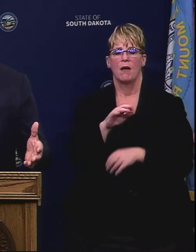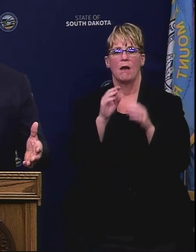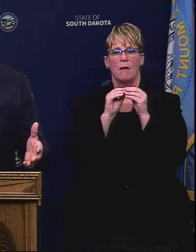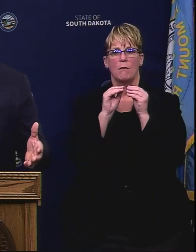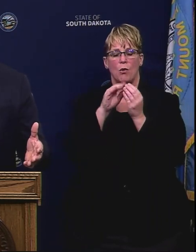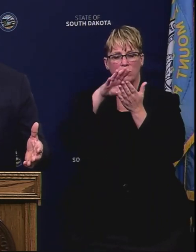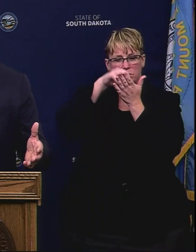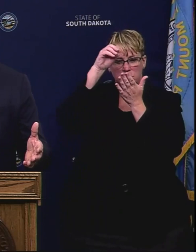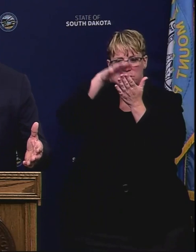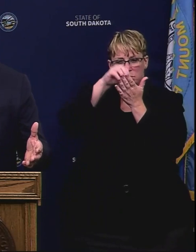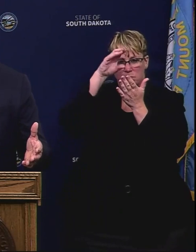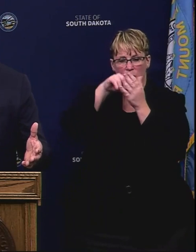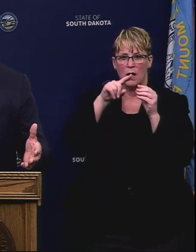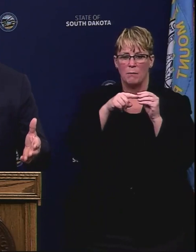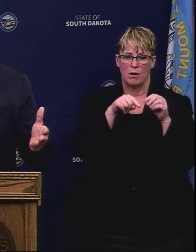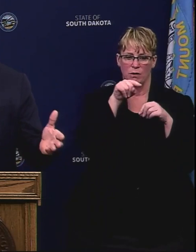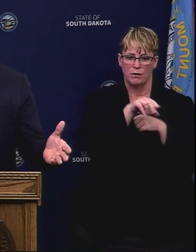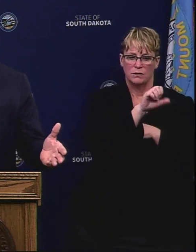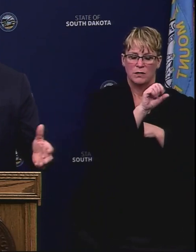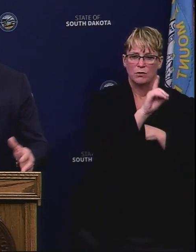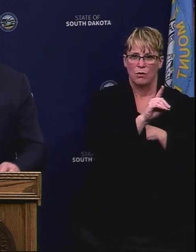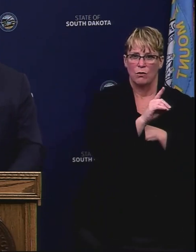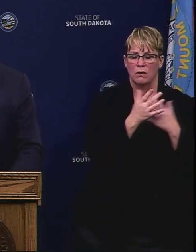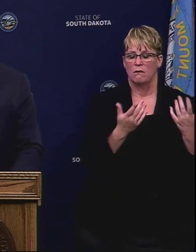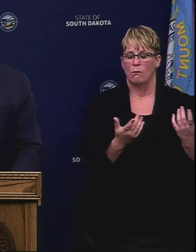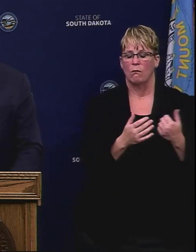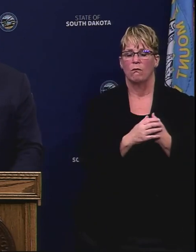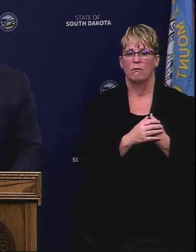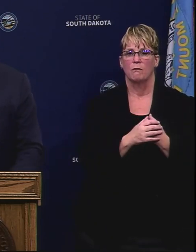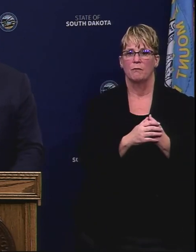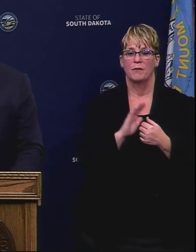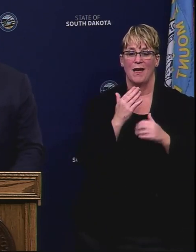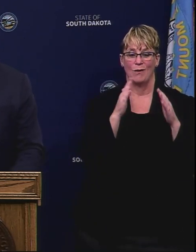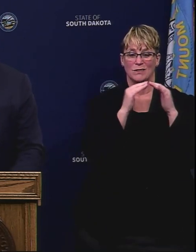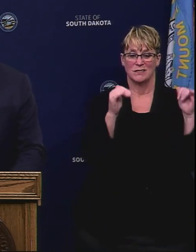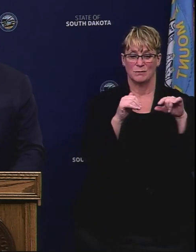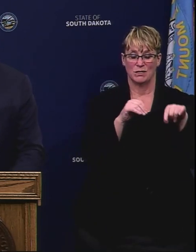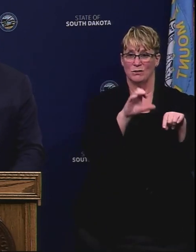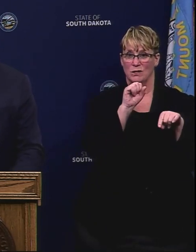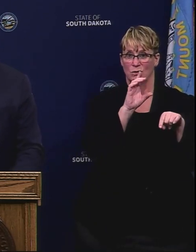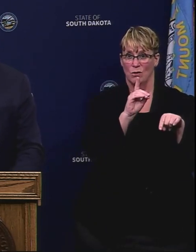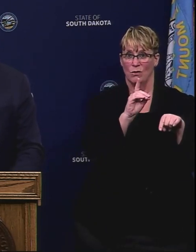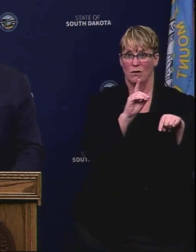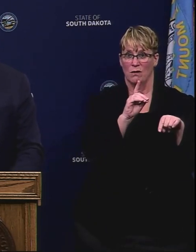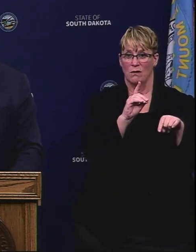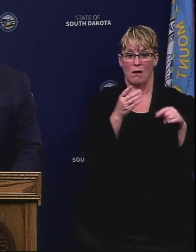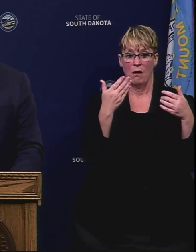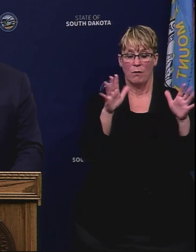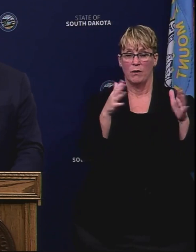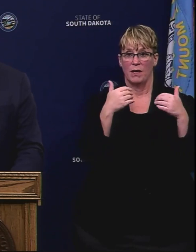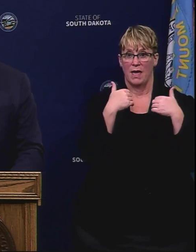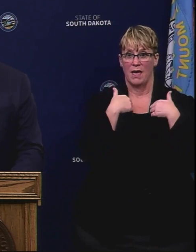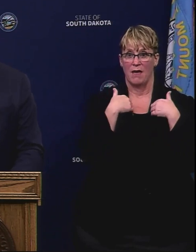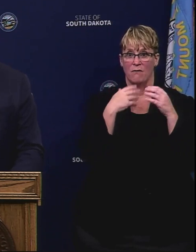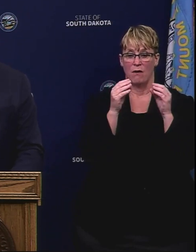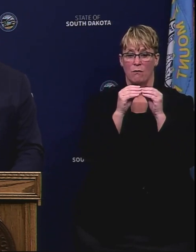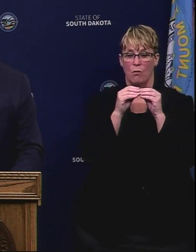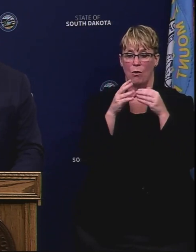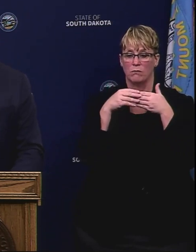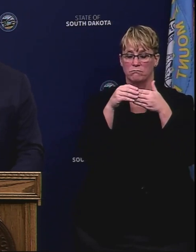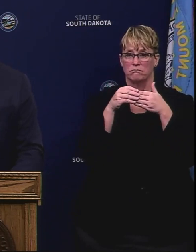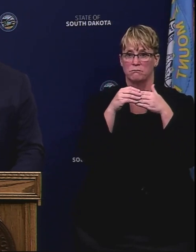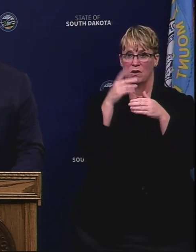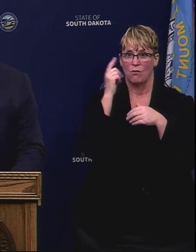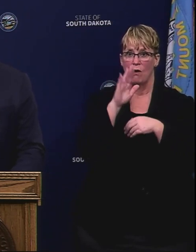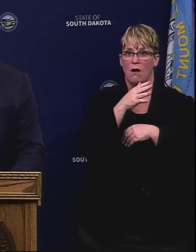educated about our current system in South Dakota and the fact of the matter is our system in South Dakota already allows more latitude for